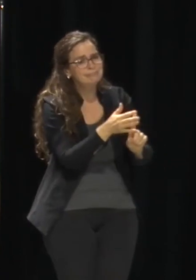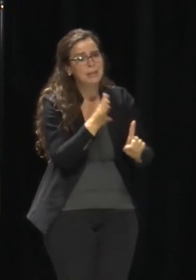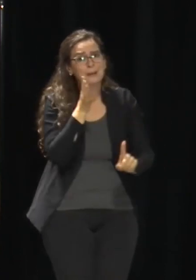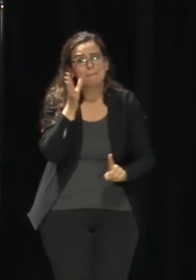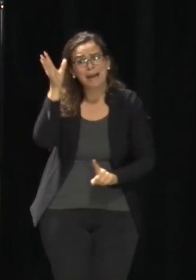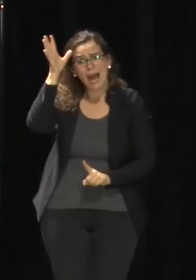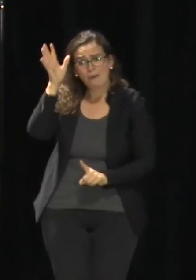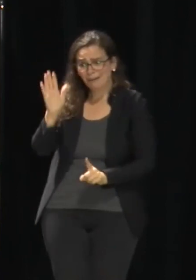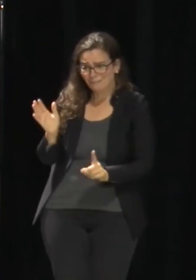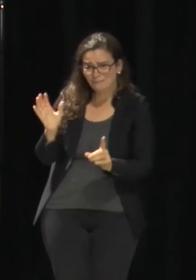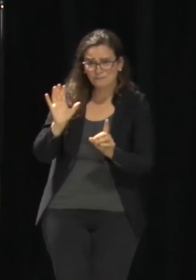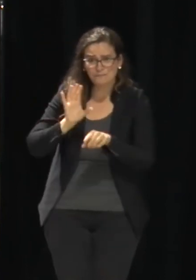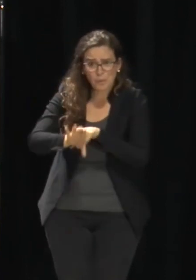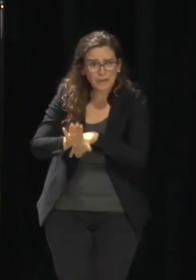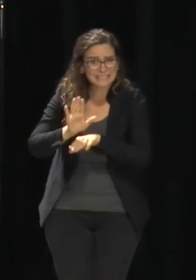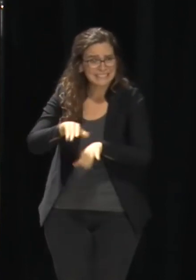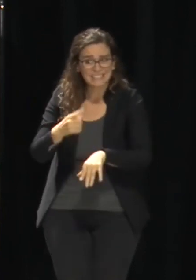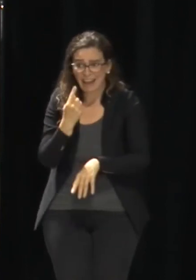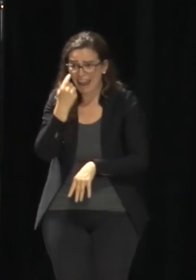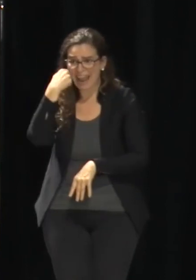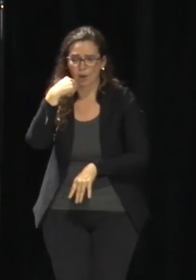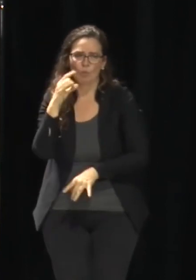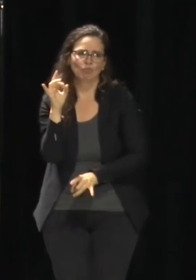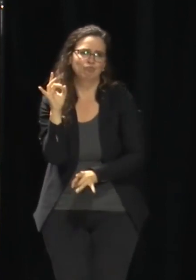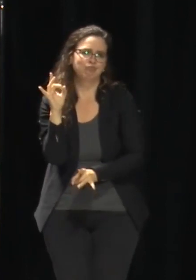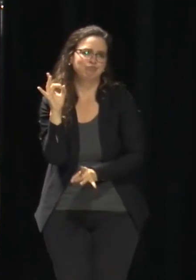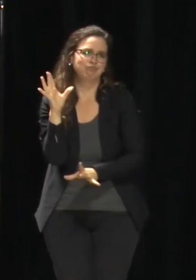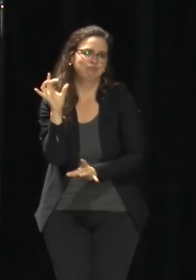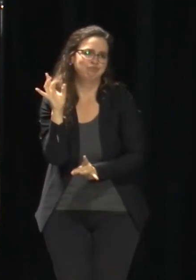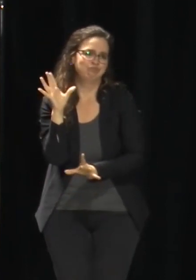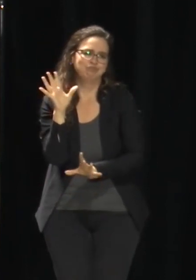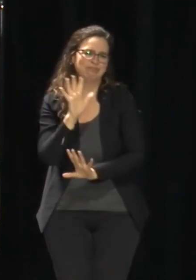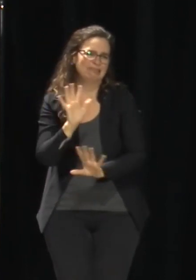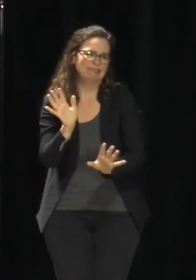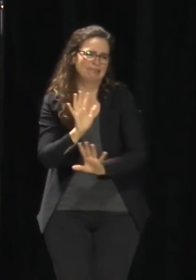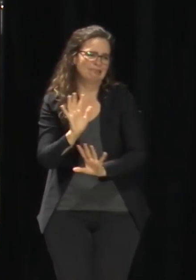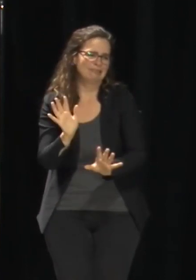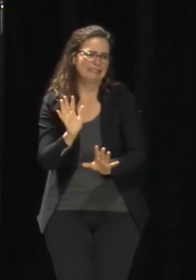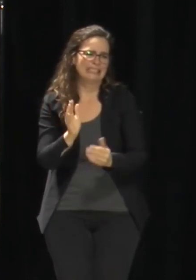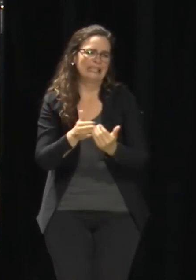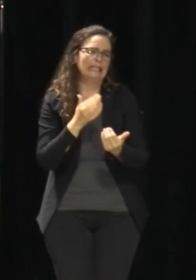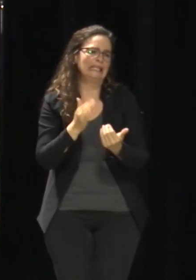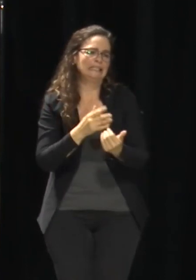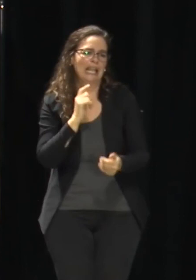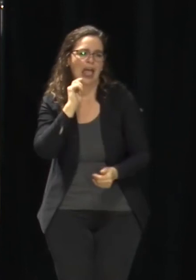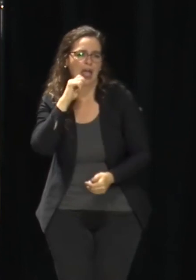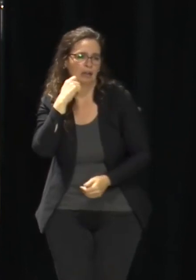saliva test. So parents are more more apt to get their kids tested now. That's a good thing.